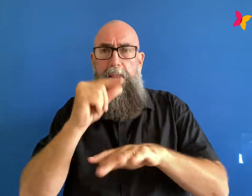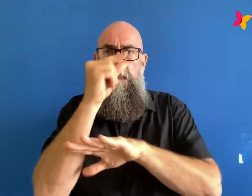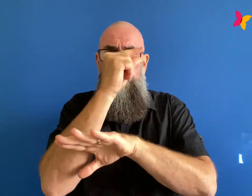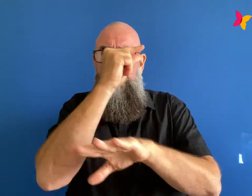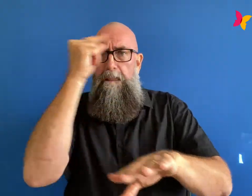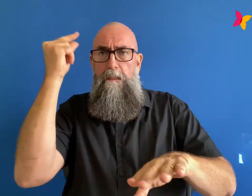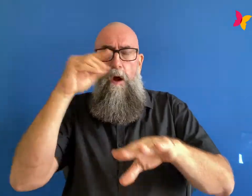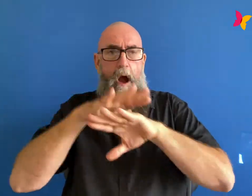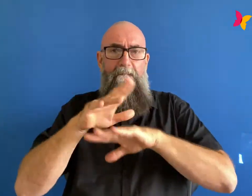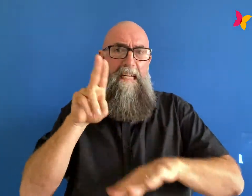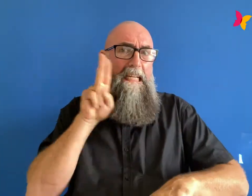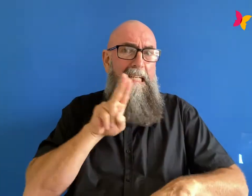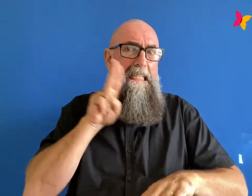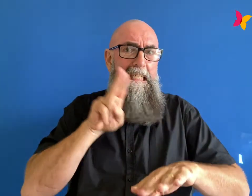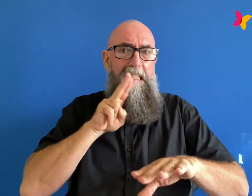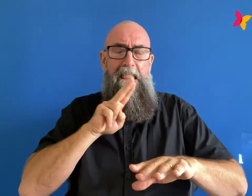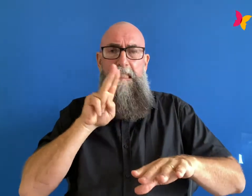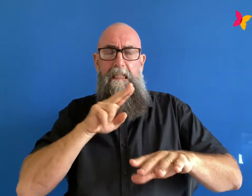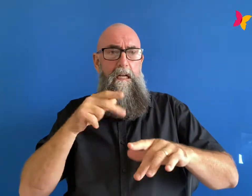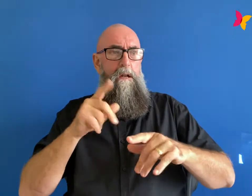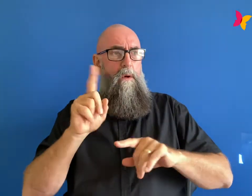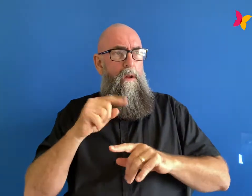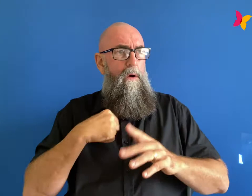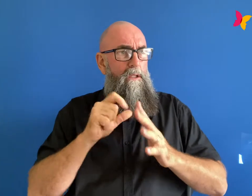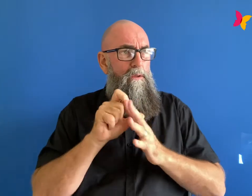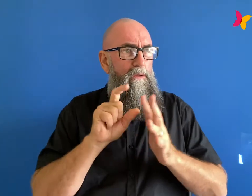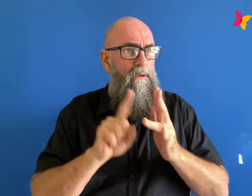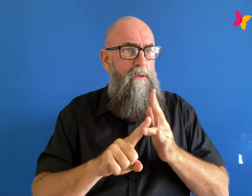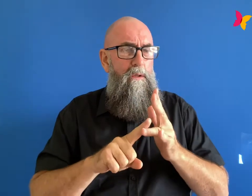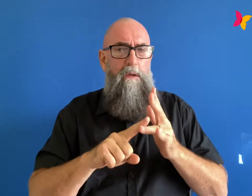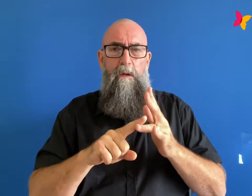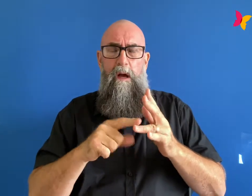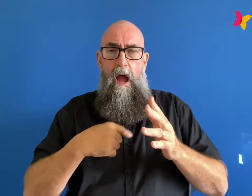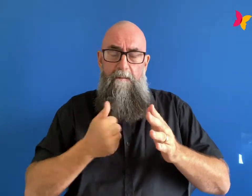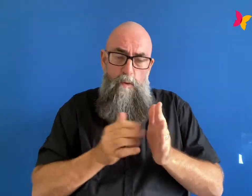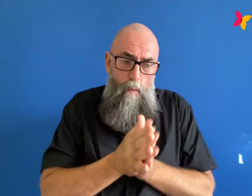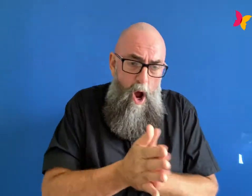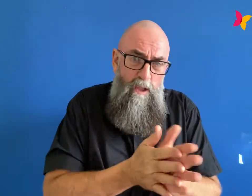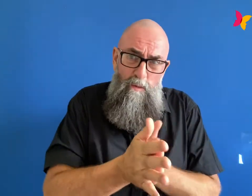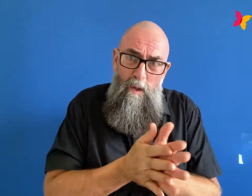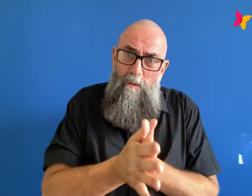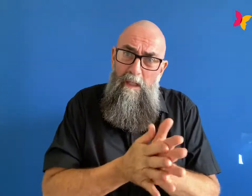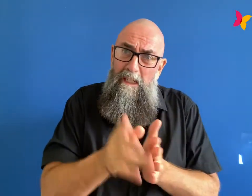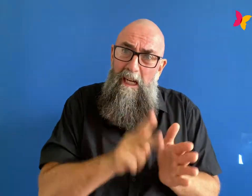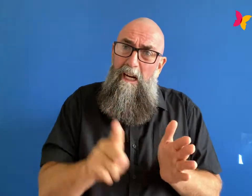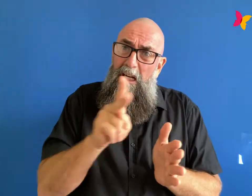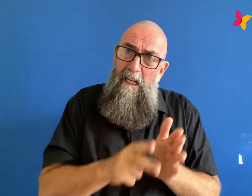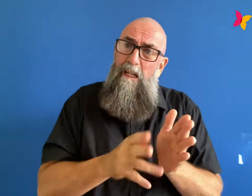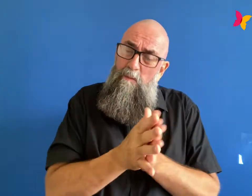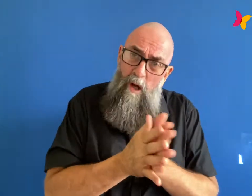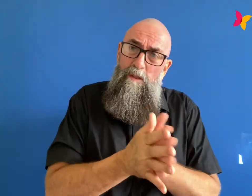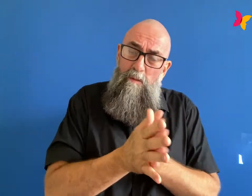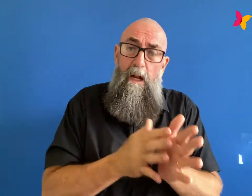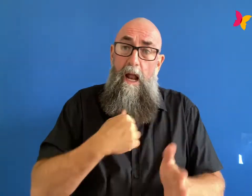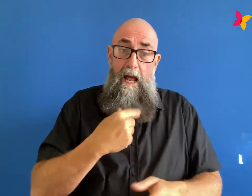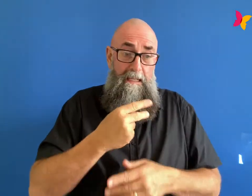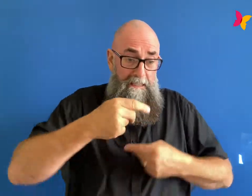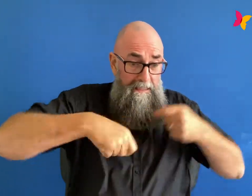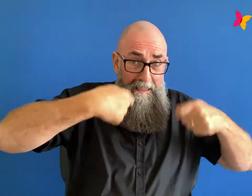at the time i was like why am i i had to wash my hands excessively like even during a meal i would get up to wash my